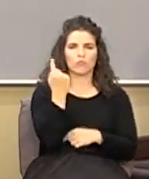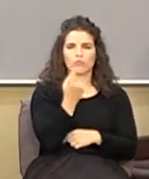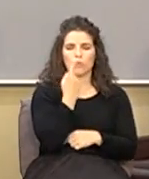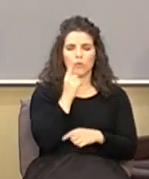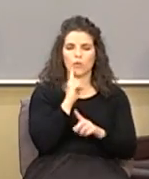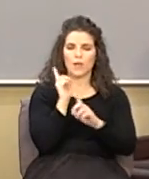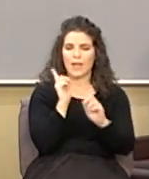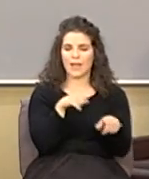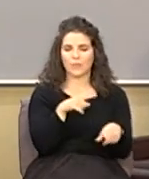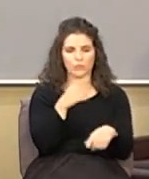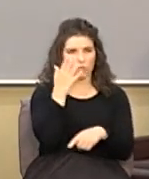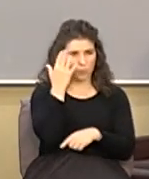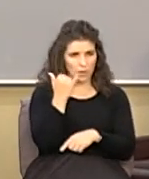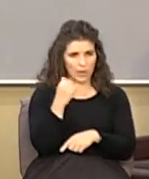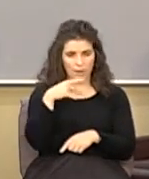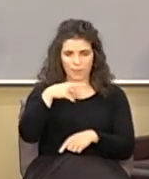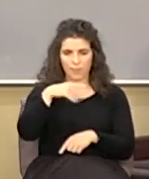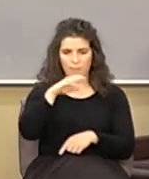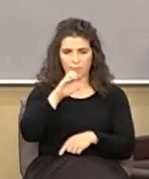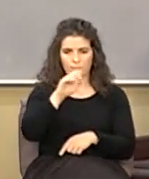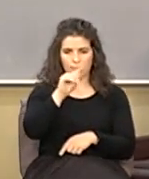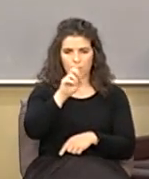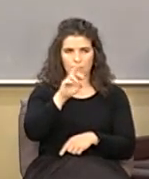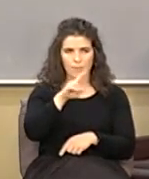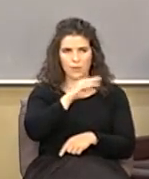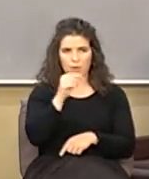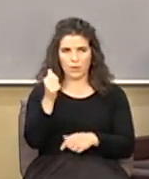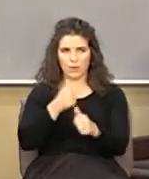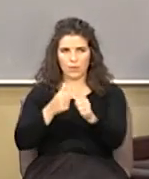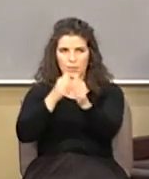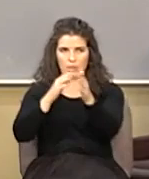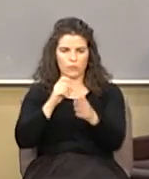answer for that is because Peter and the apostles were racist